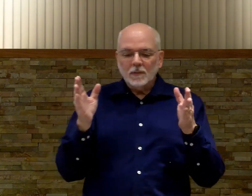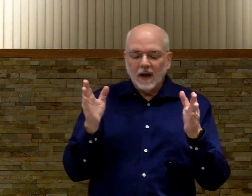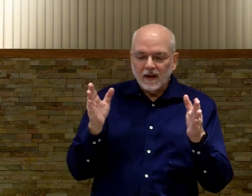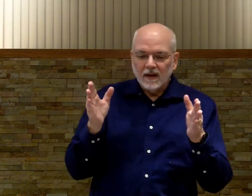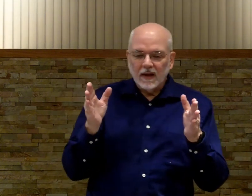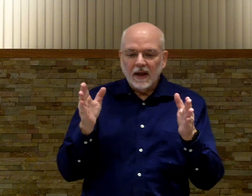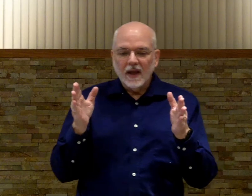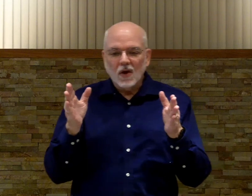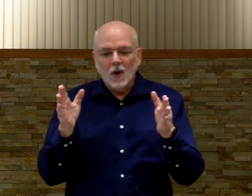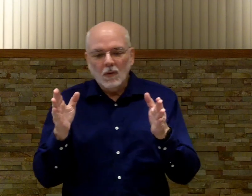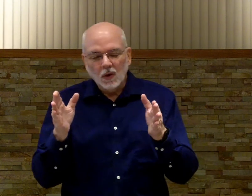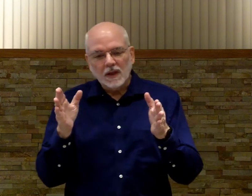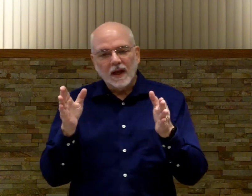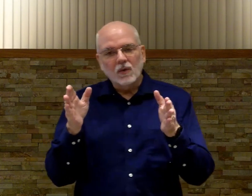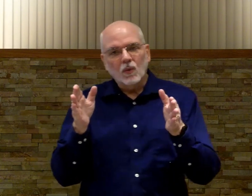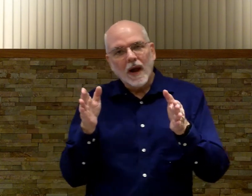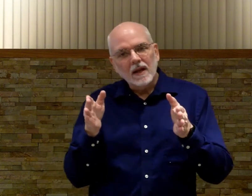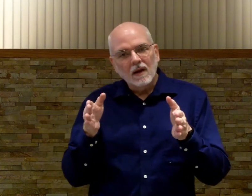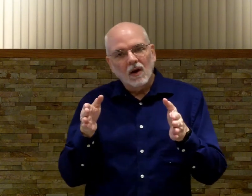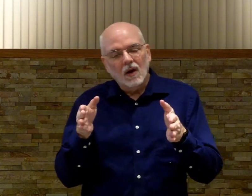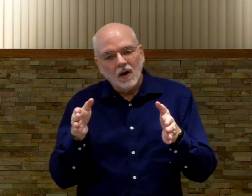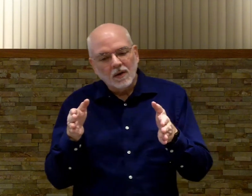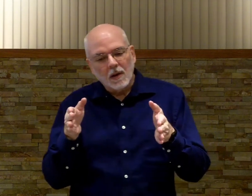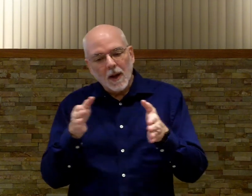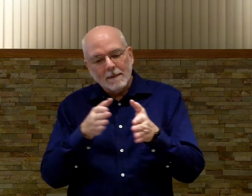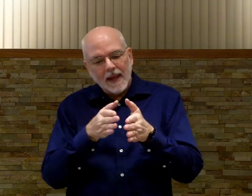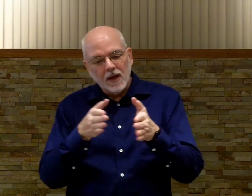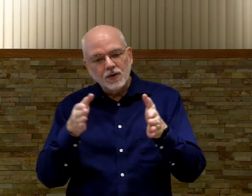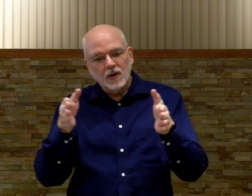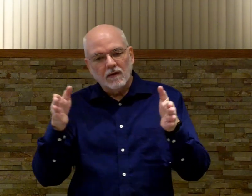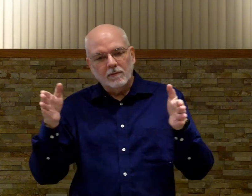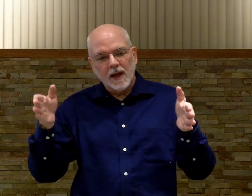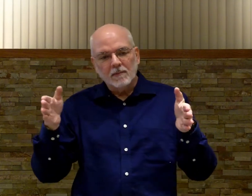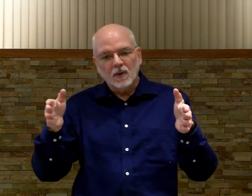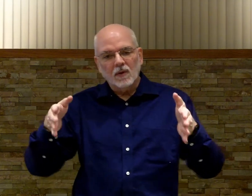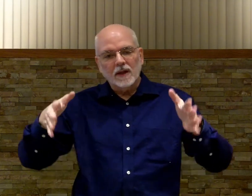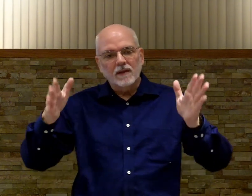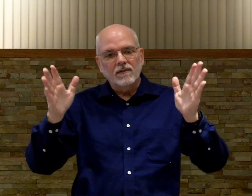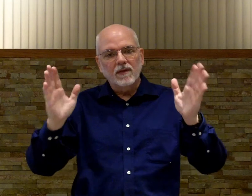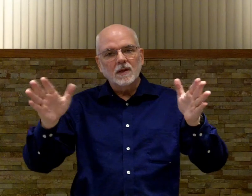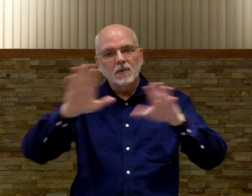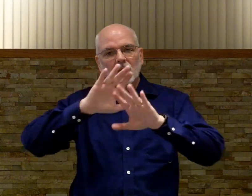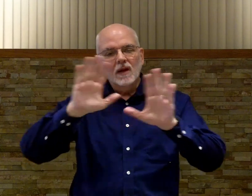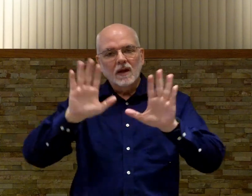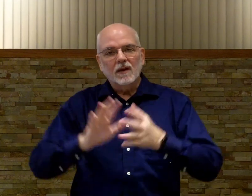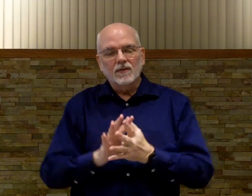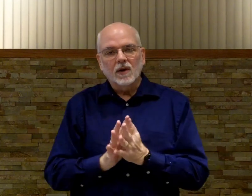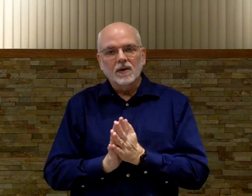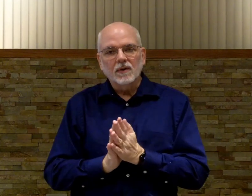fingerspelling is almost like writing on a page of paper that's invisible in front of